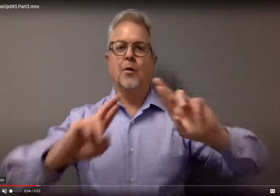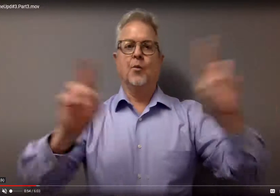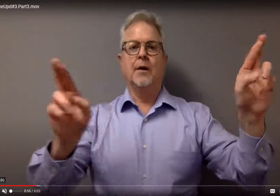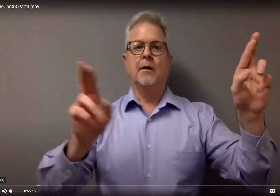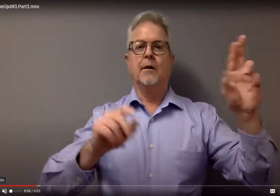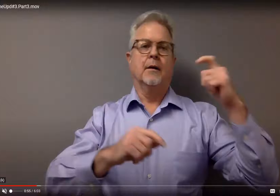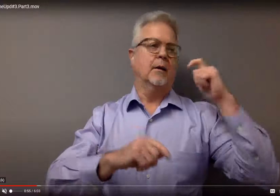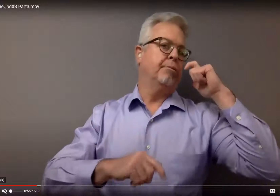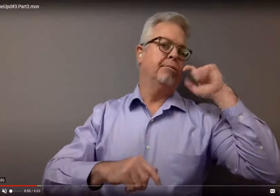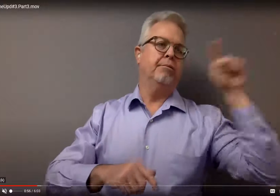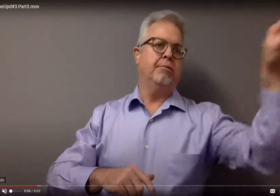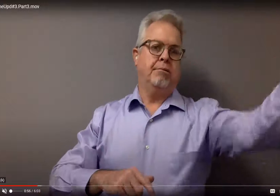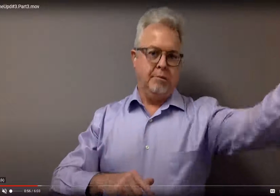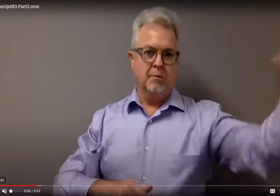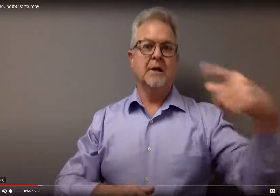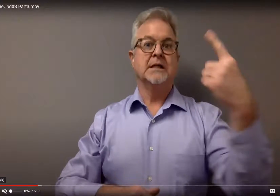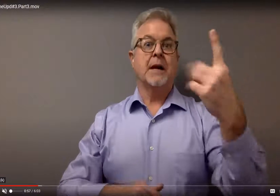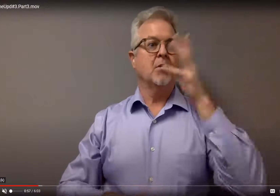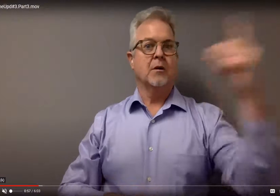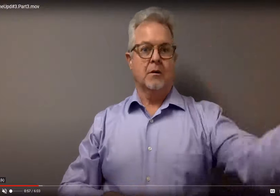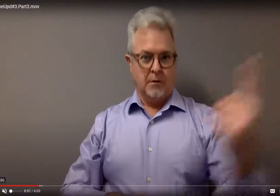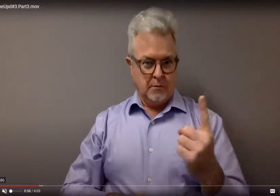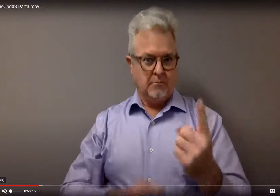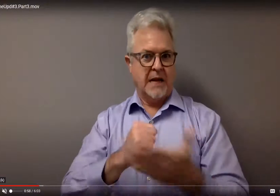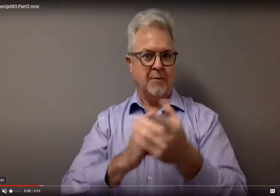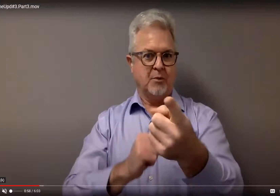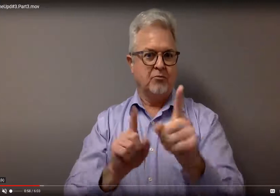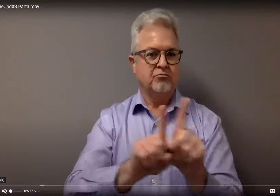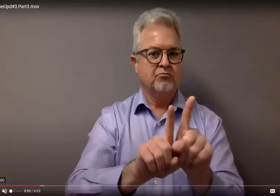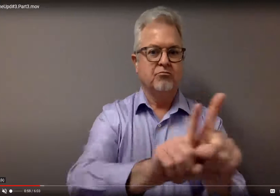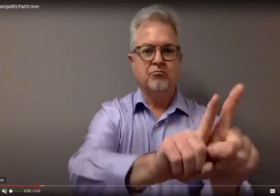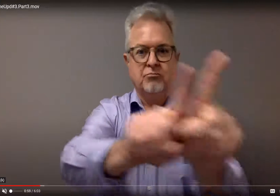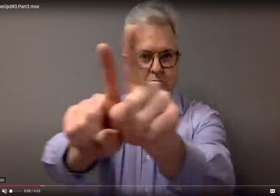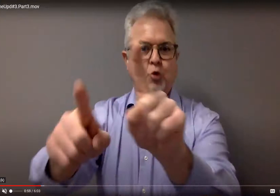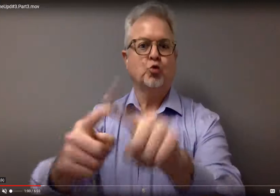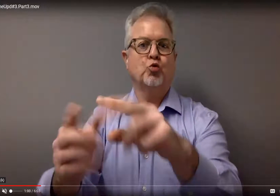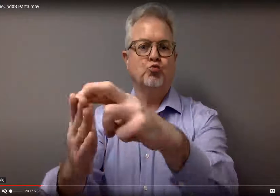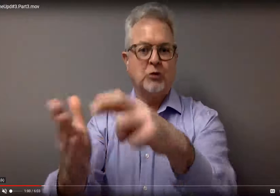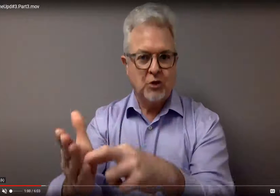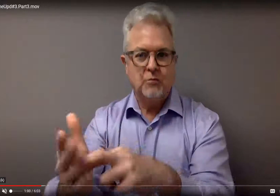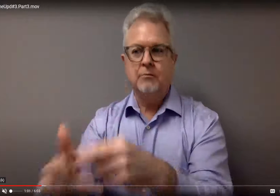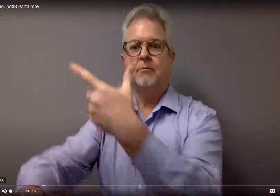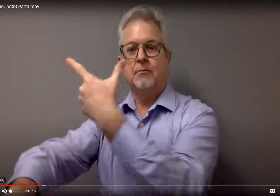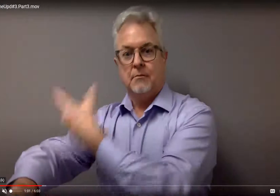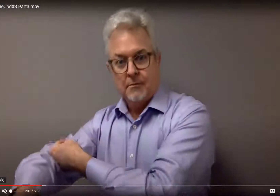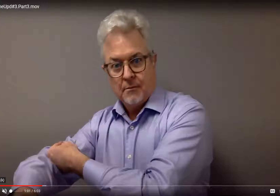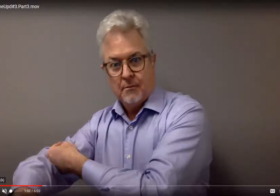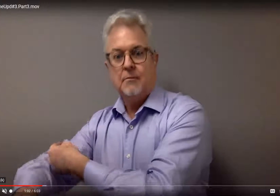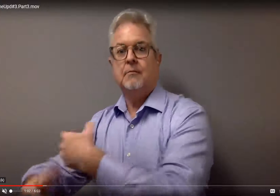So that lets them know, and they are ready. They can call and get someone to come and walk you to where the registration